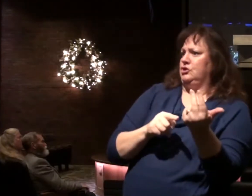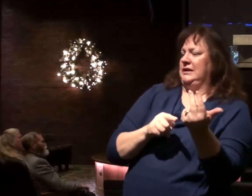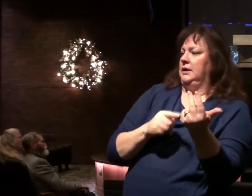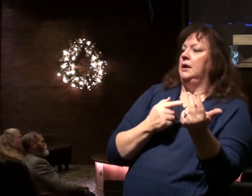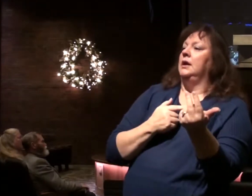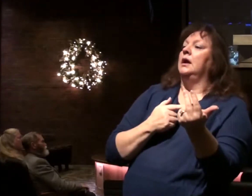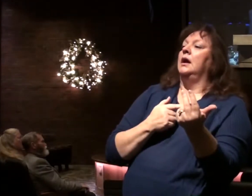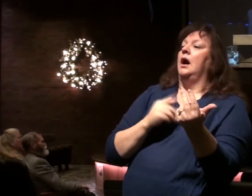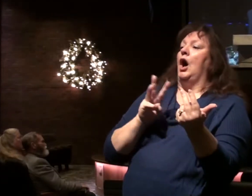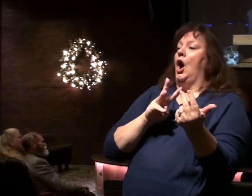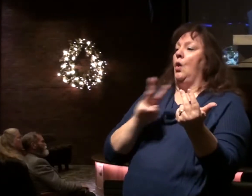there will come a Western world ruler